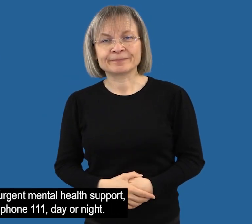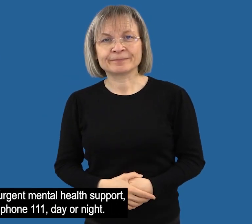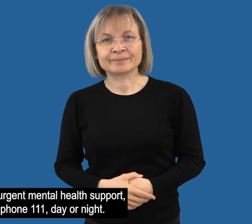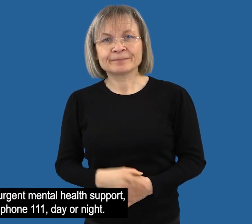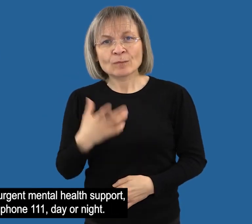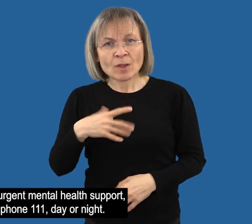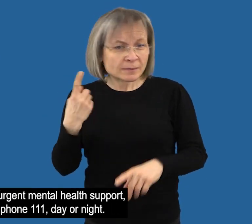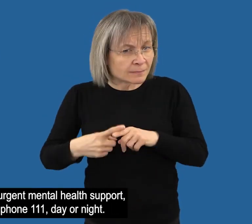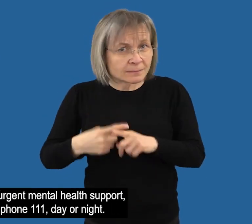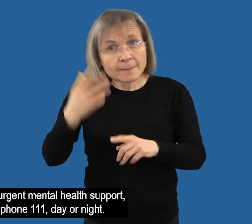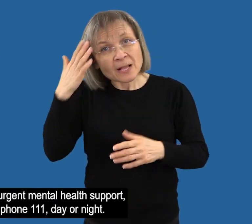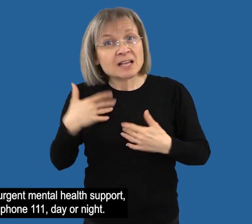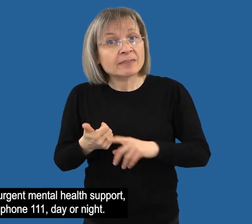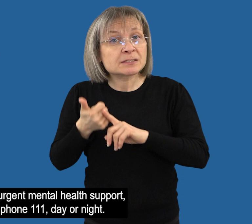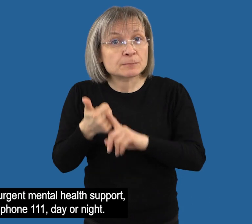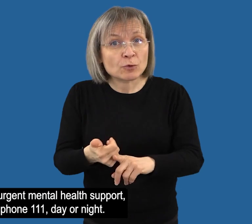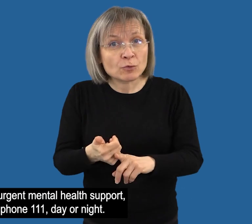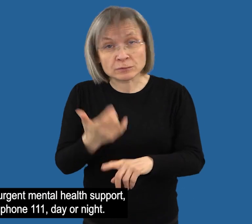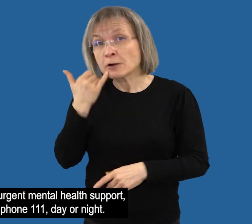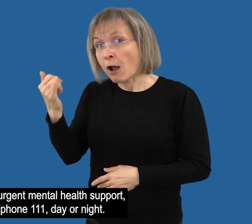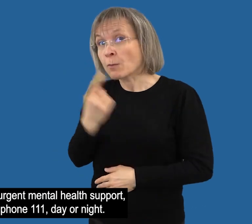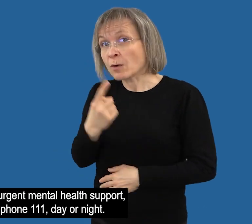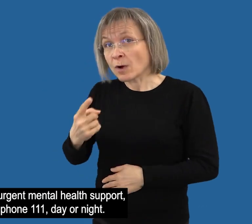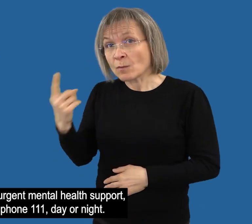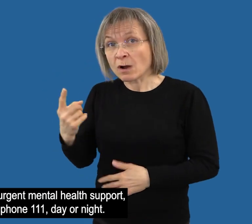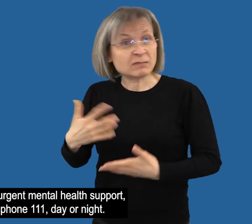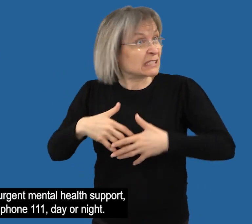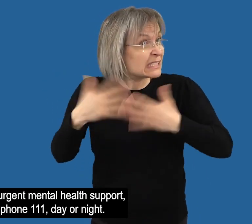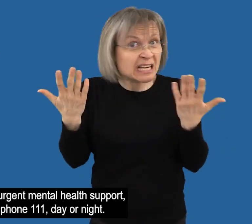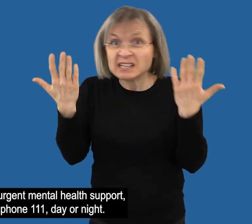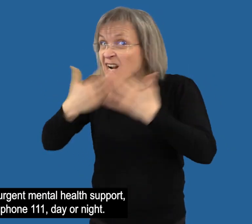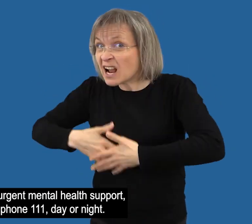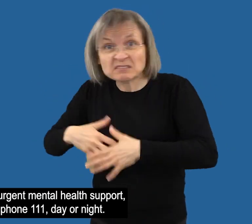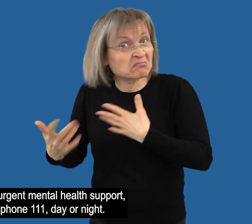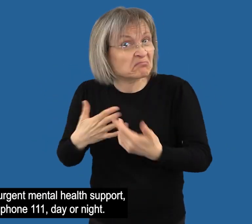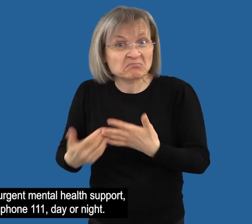For urgent mental health support, phone 1-1-1, day or night